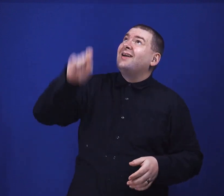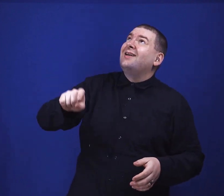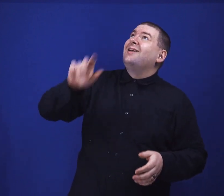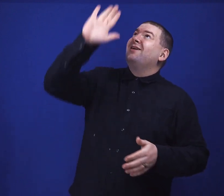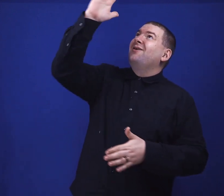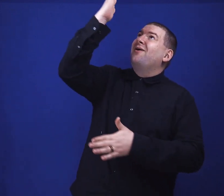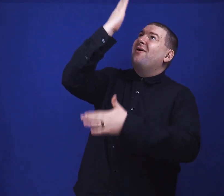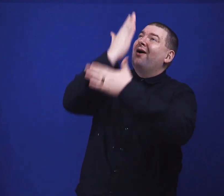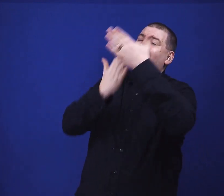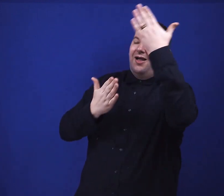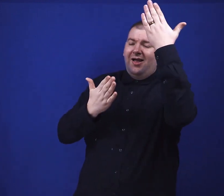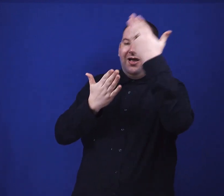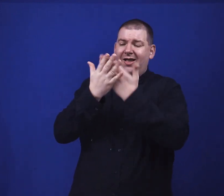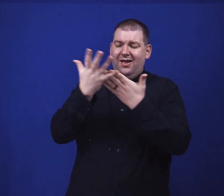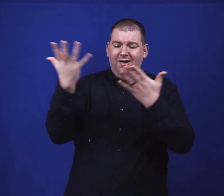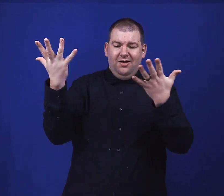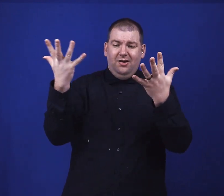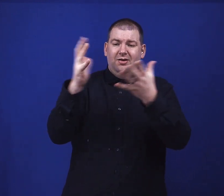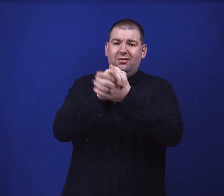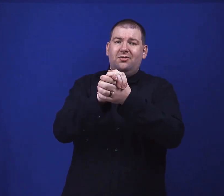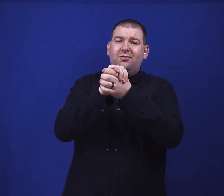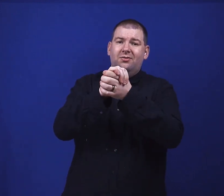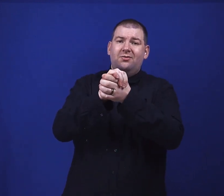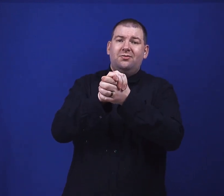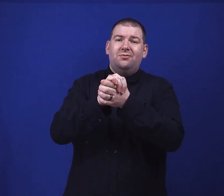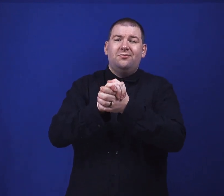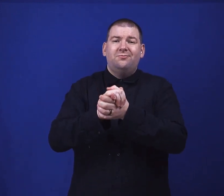Lord, I need your hand